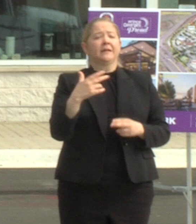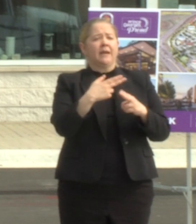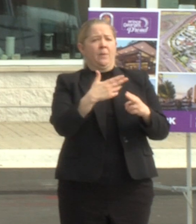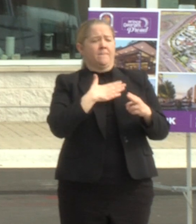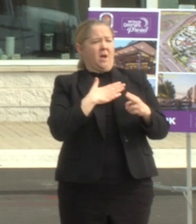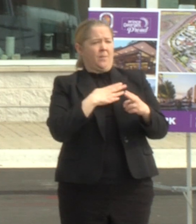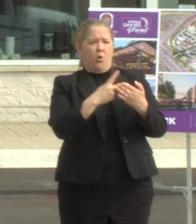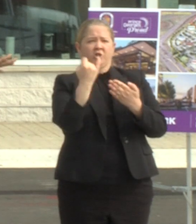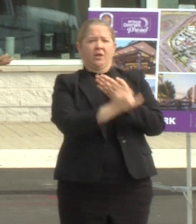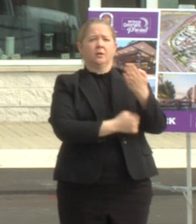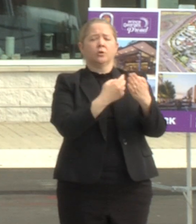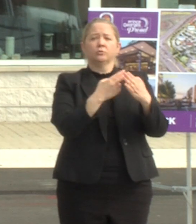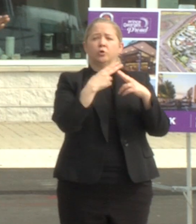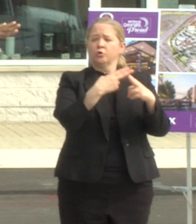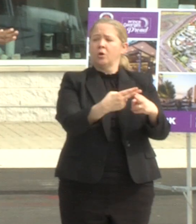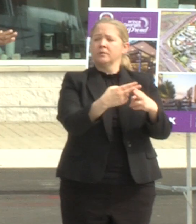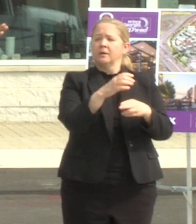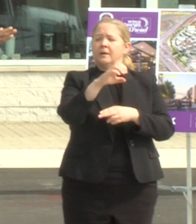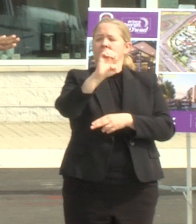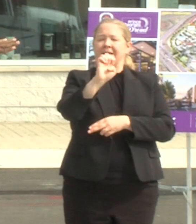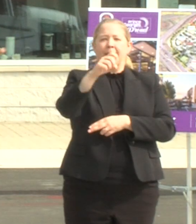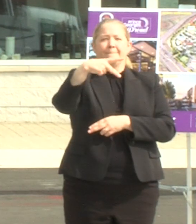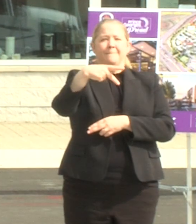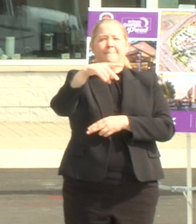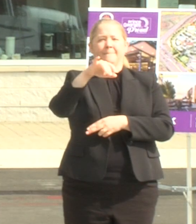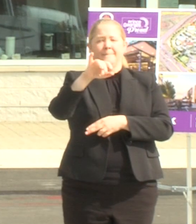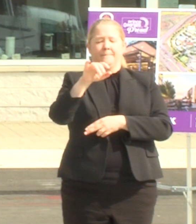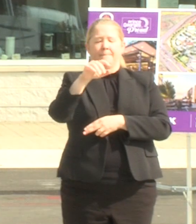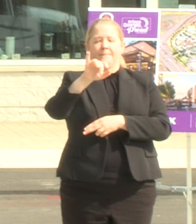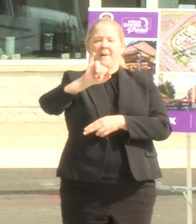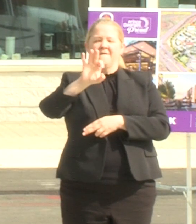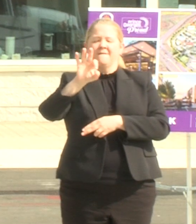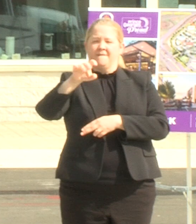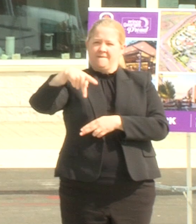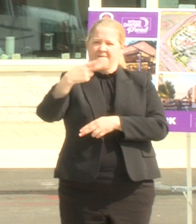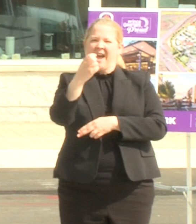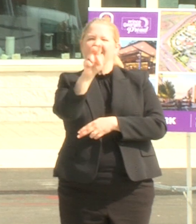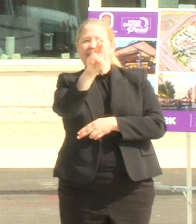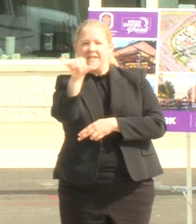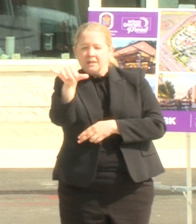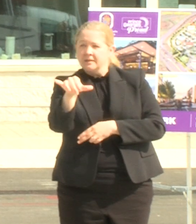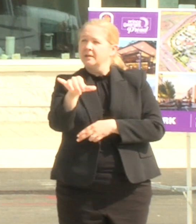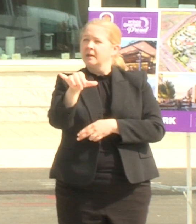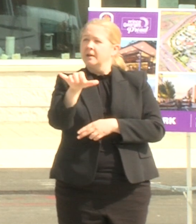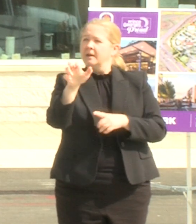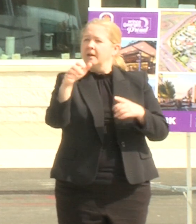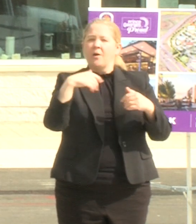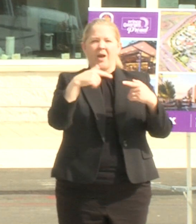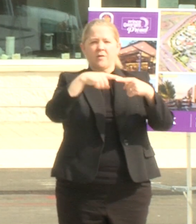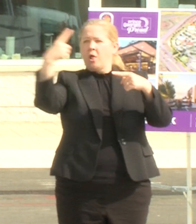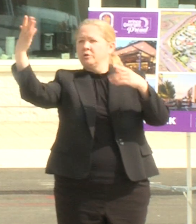mr uh the bandico project is on the other side of the road south mine is on the the seat pleasant side of as the road so just imagine